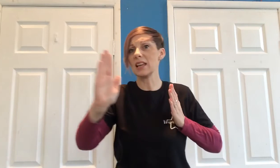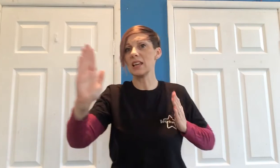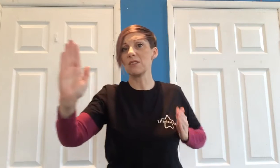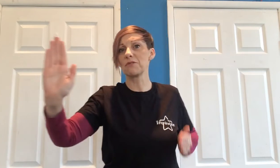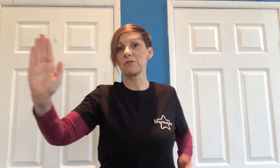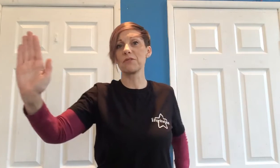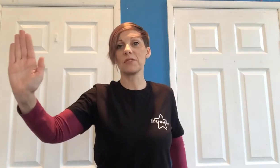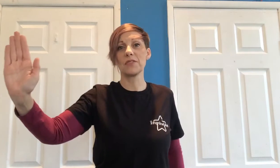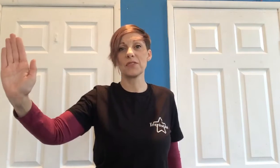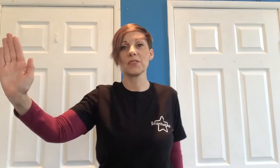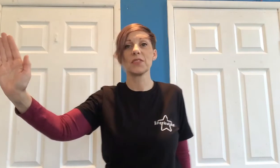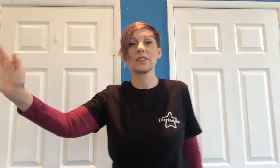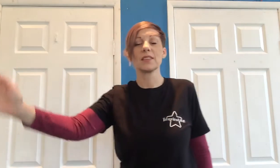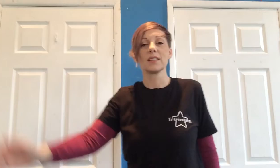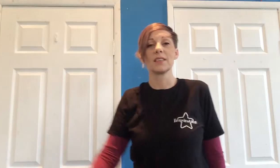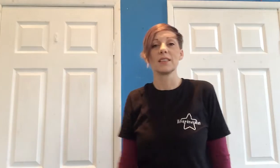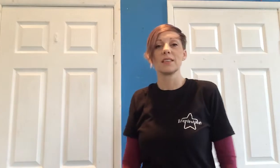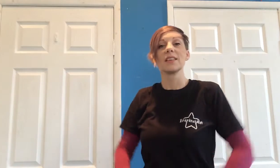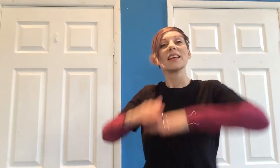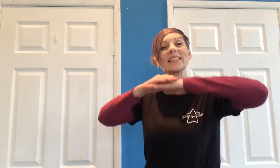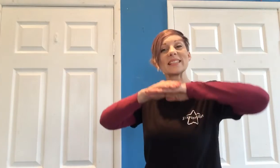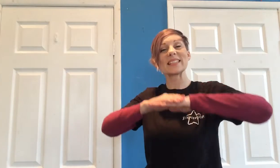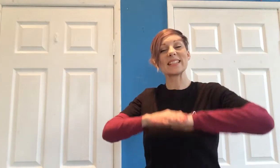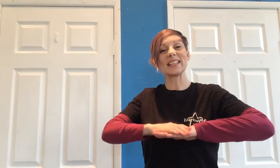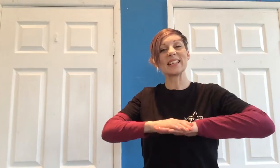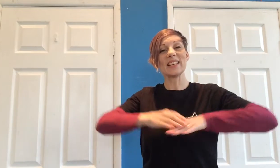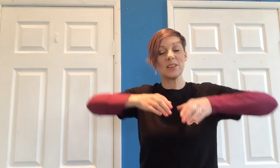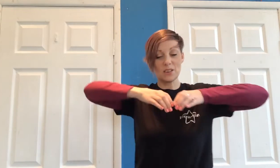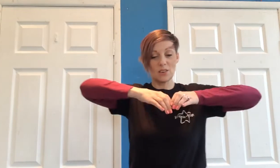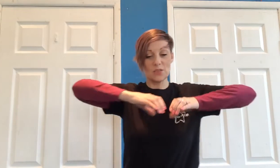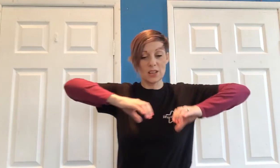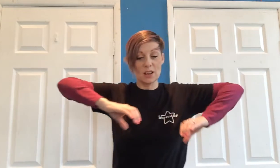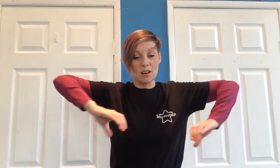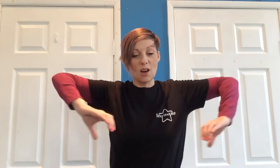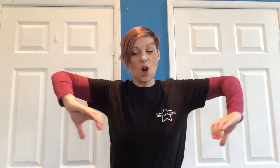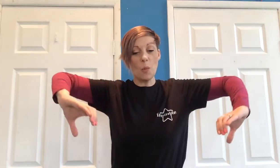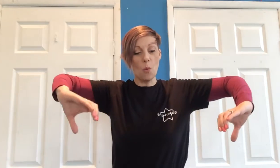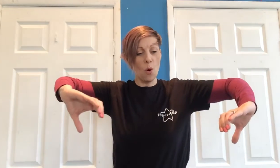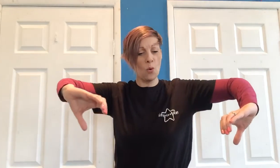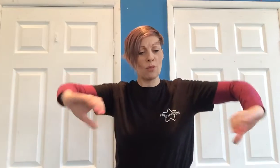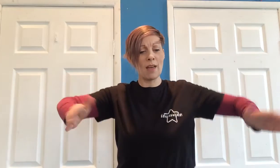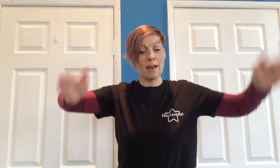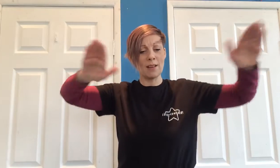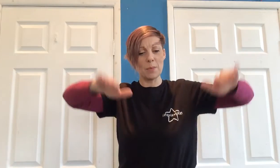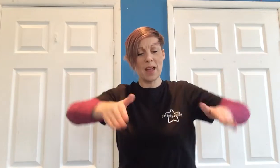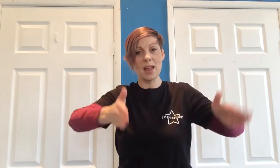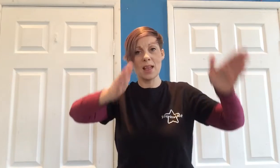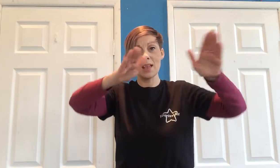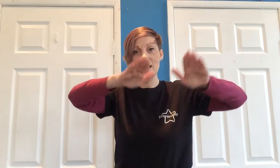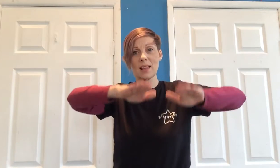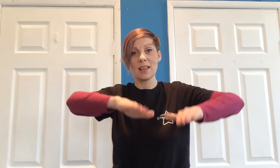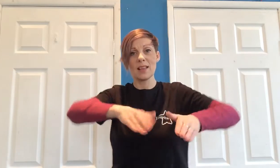sitting on the dock of the bay watching